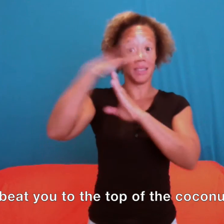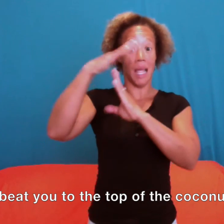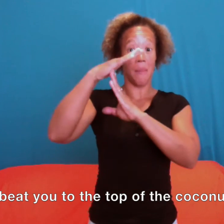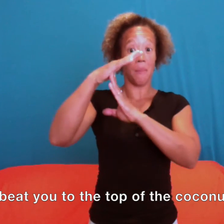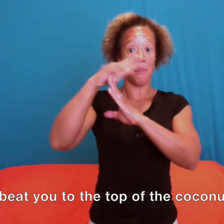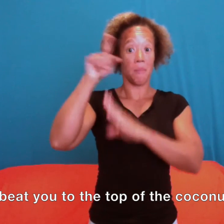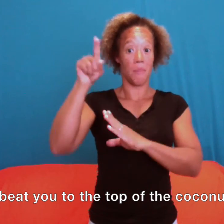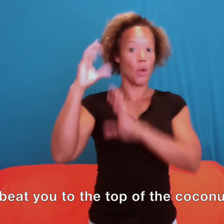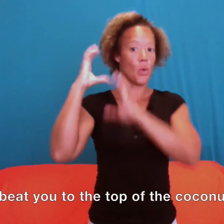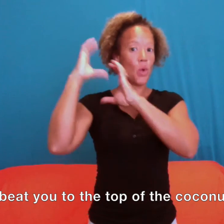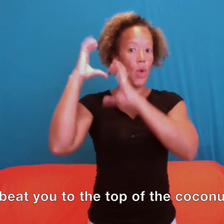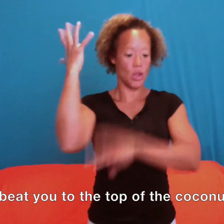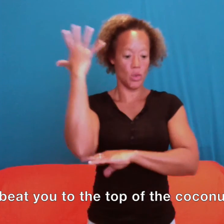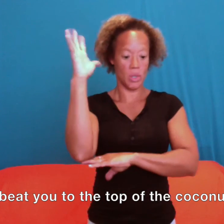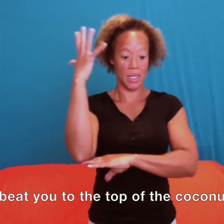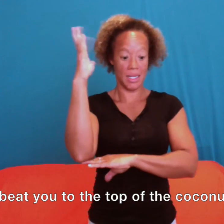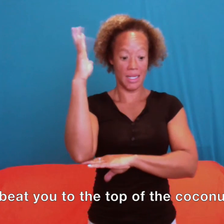of the coconut tree.